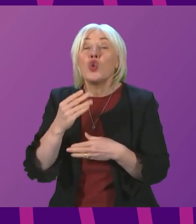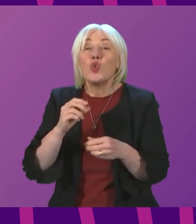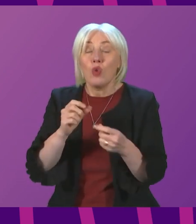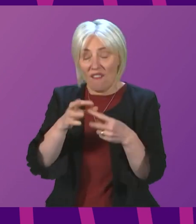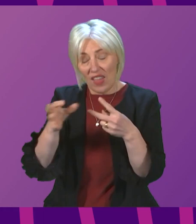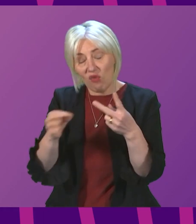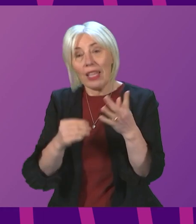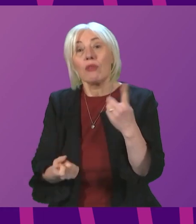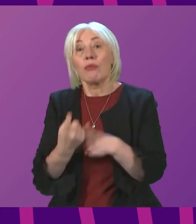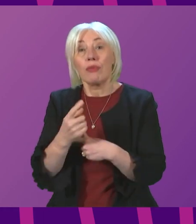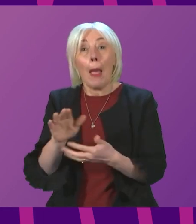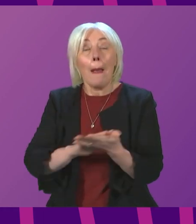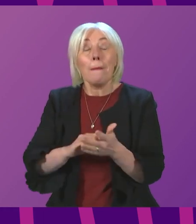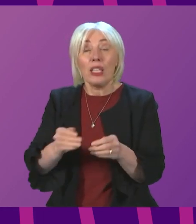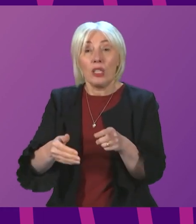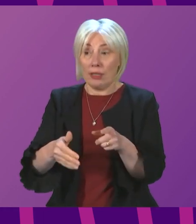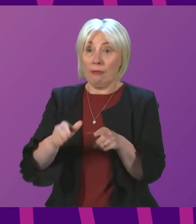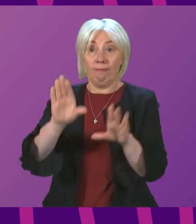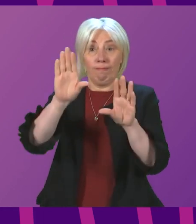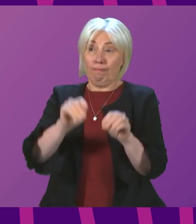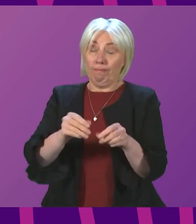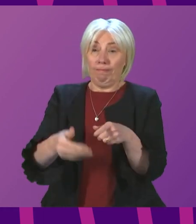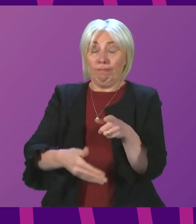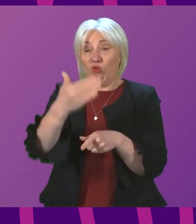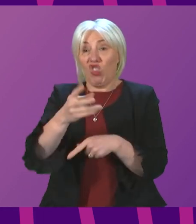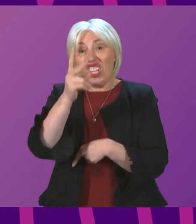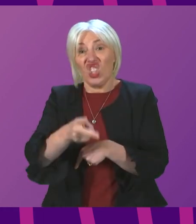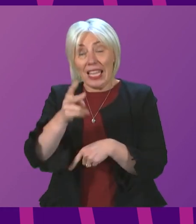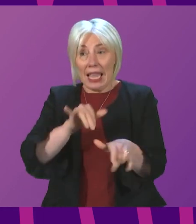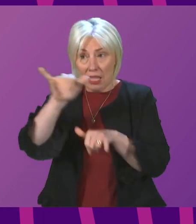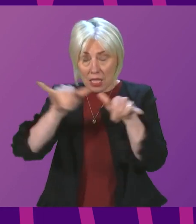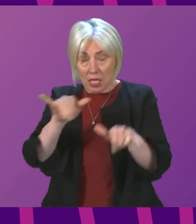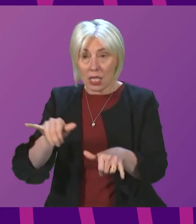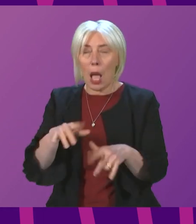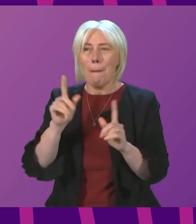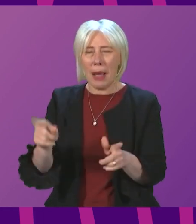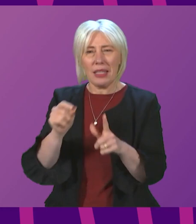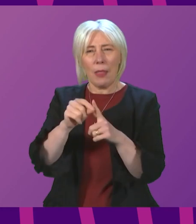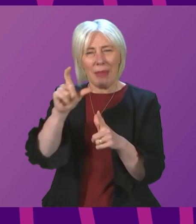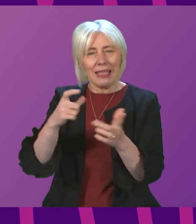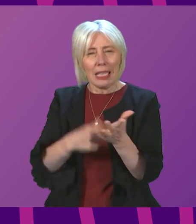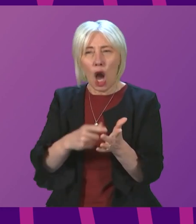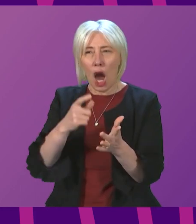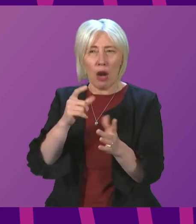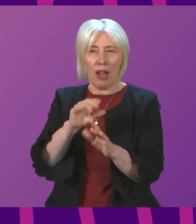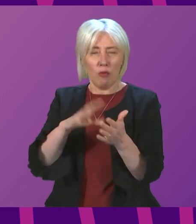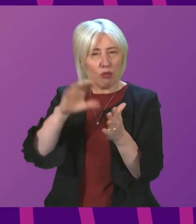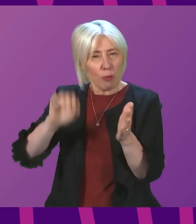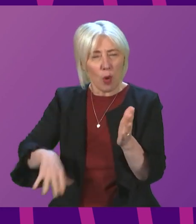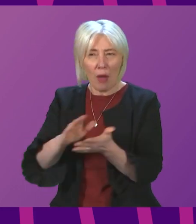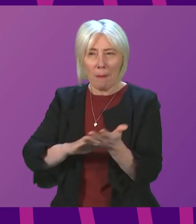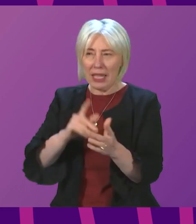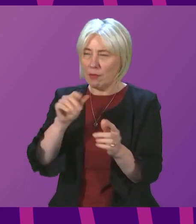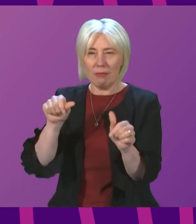But does she recognise that the removal of PCR testing could undermine our ability to detect and therefore prevent the spread of new variants?